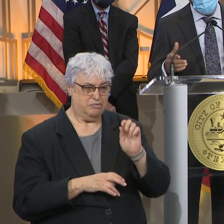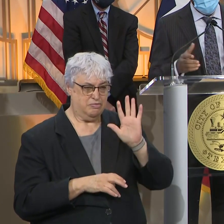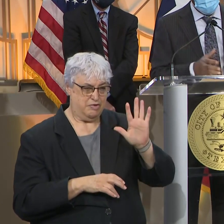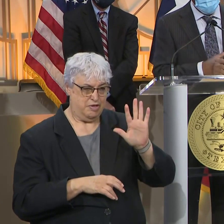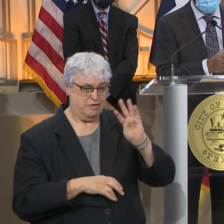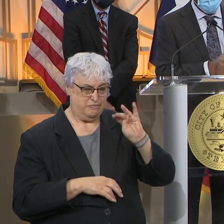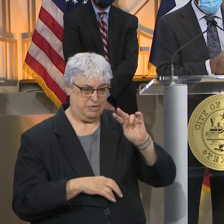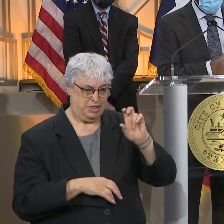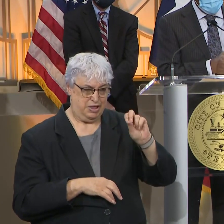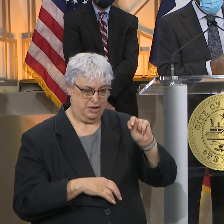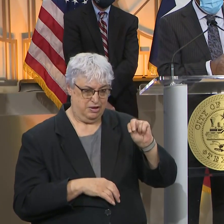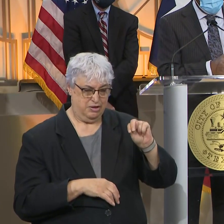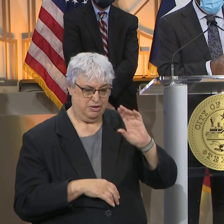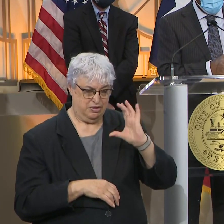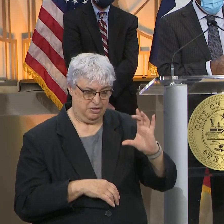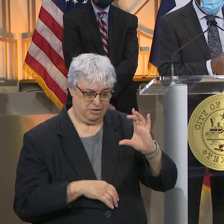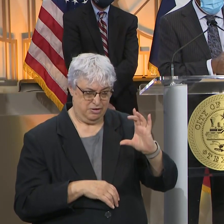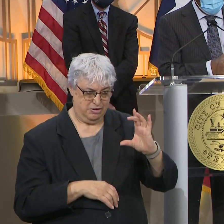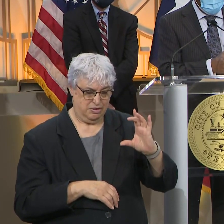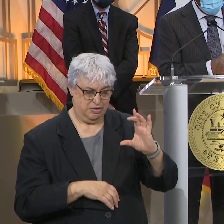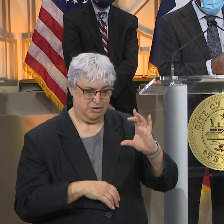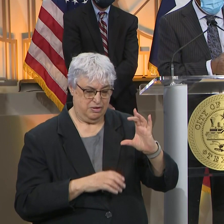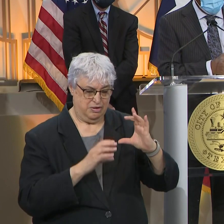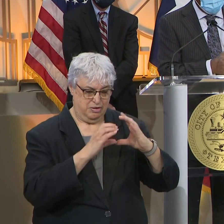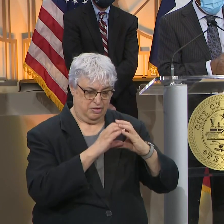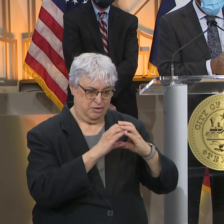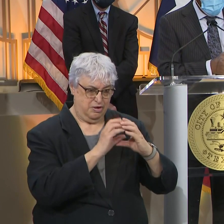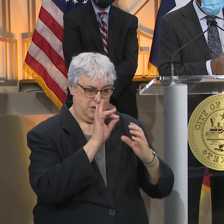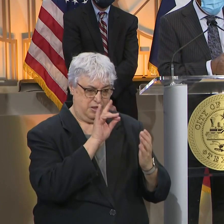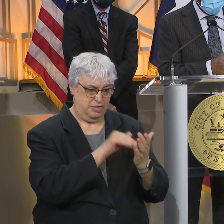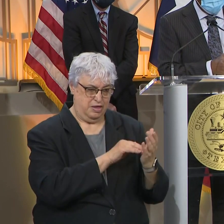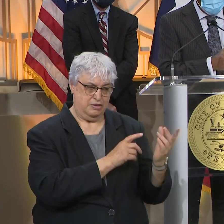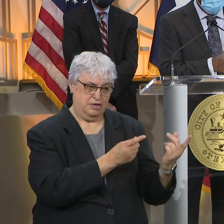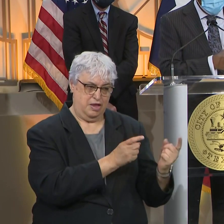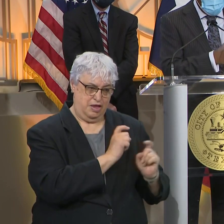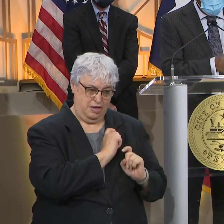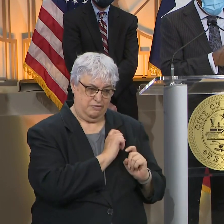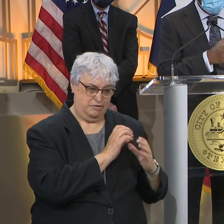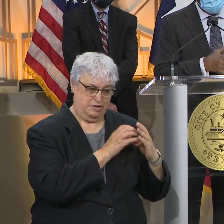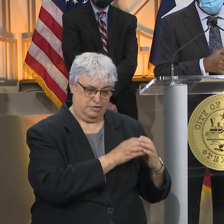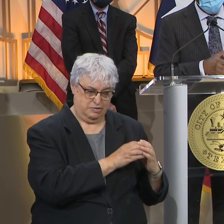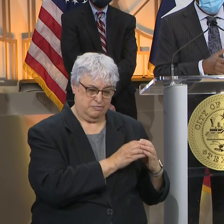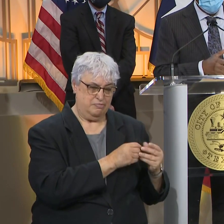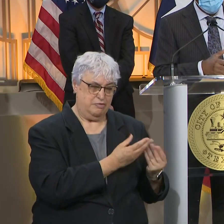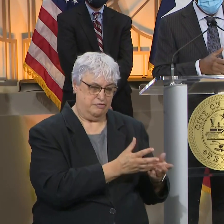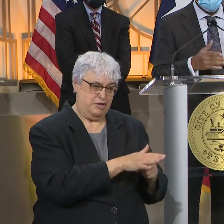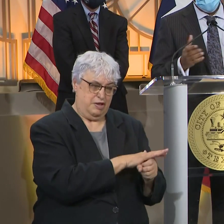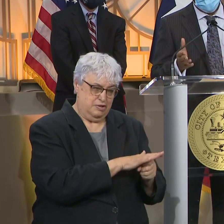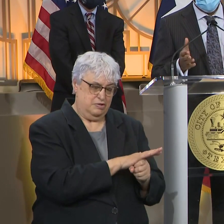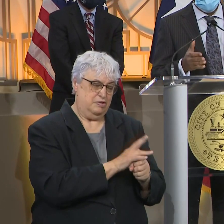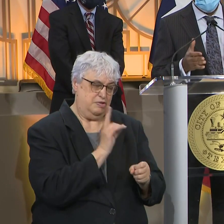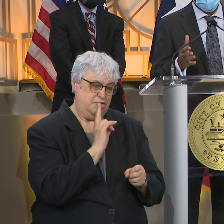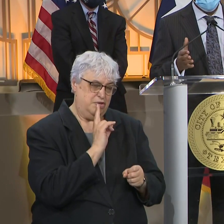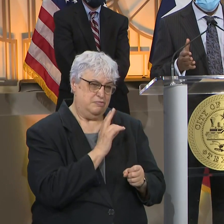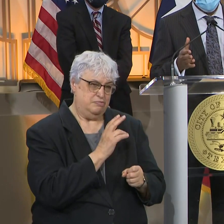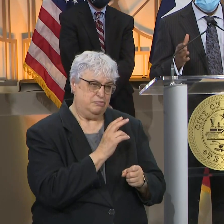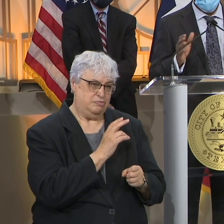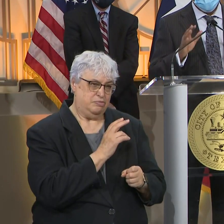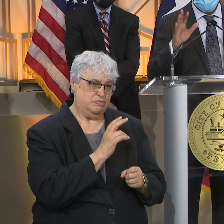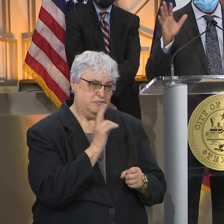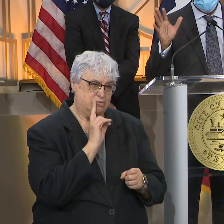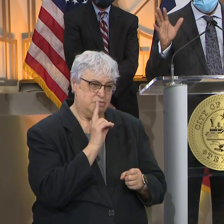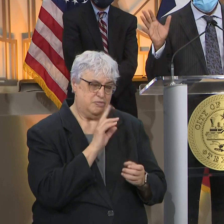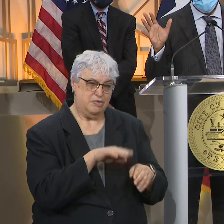part of Harris County. So we're going to take the 8,000 that we receive and provide it to, well, quite frankly, it's not just